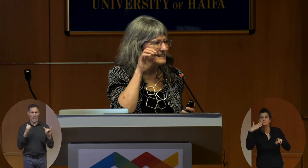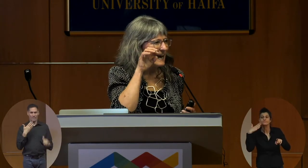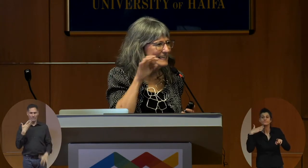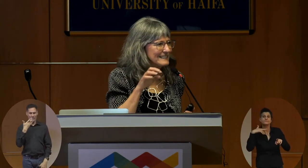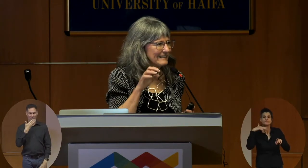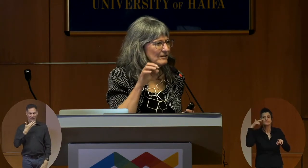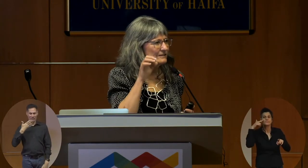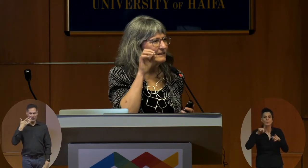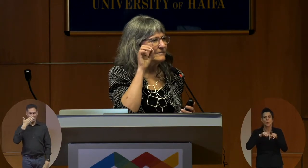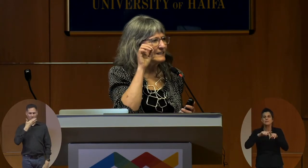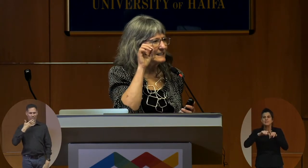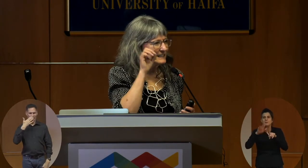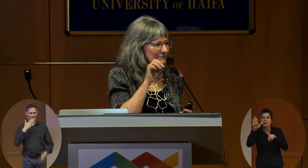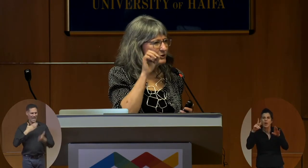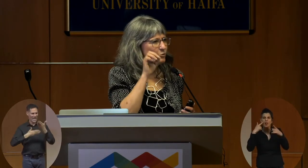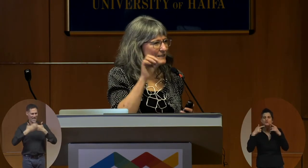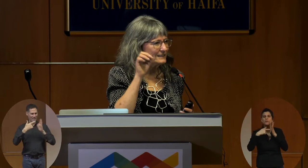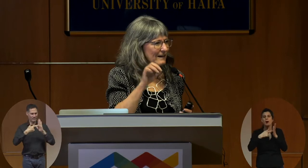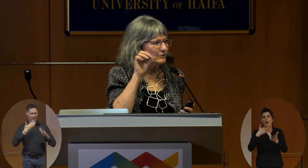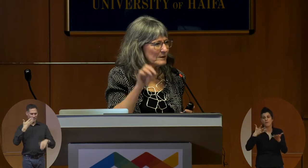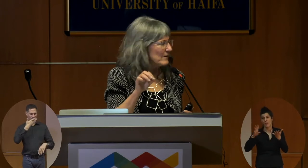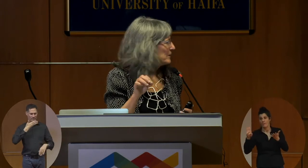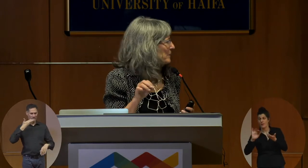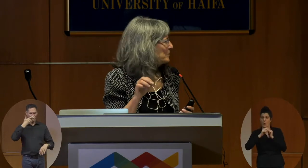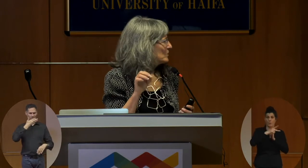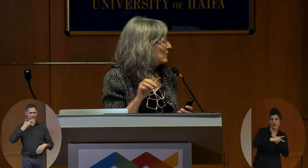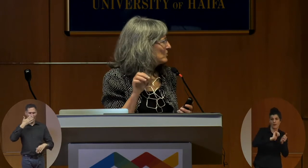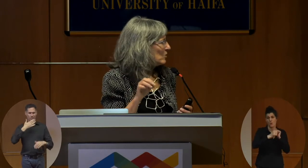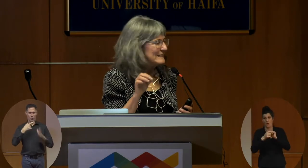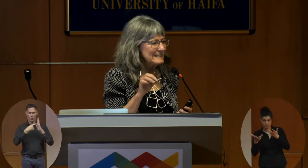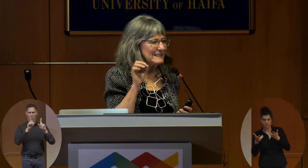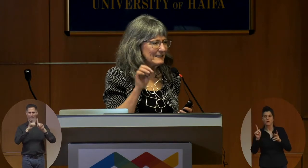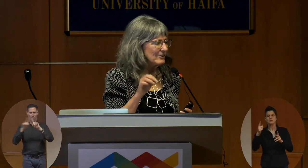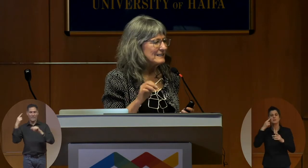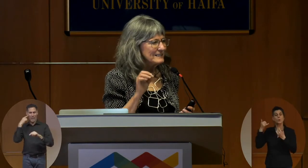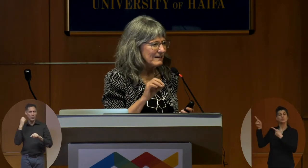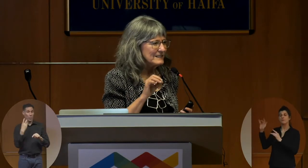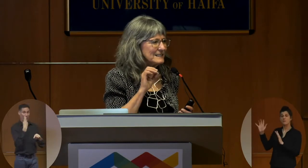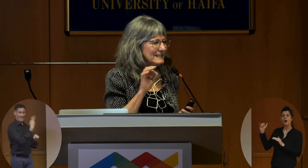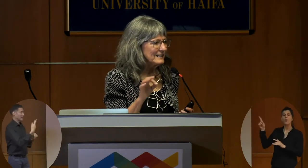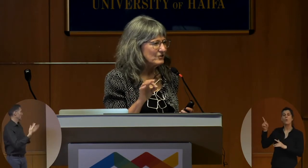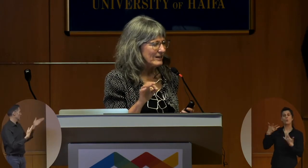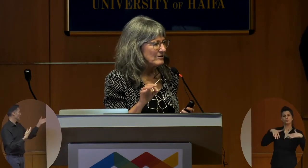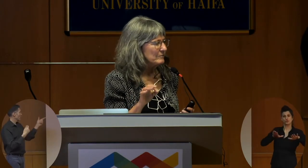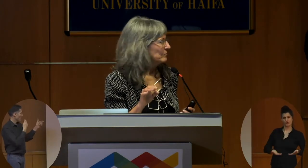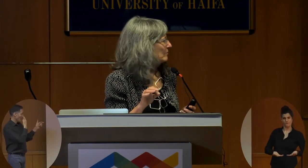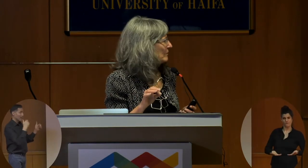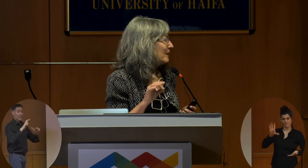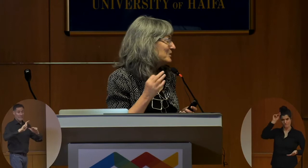hand signals that distinguish one sound from another. So what you're going to see here is David sitting in a chair. I'm